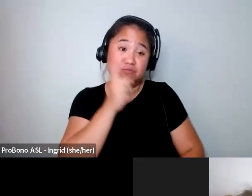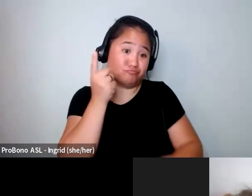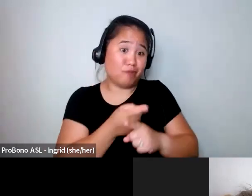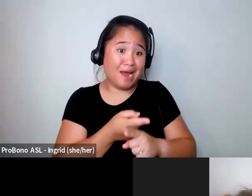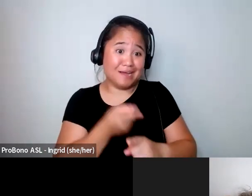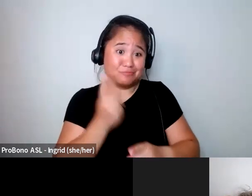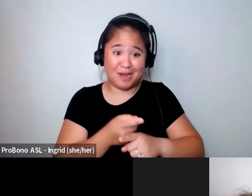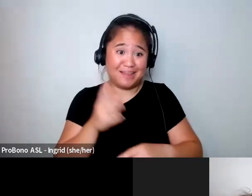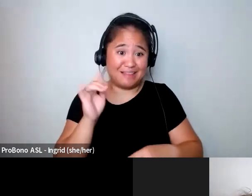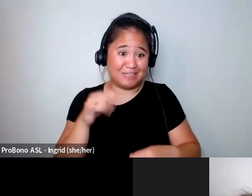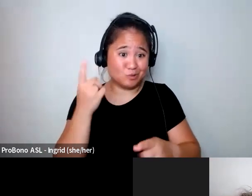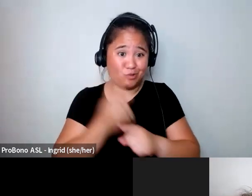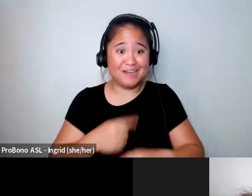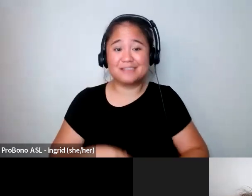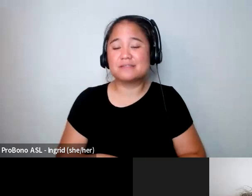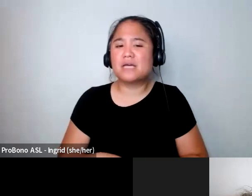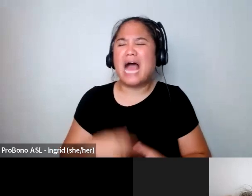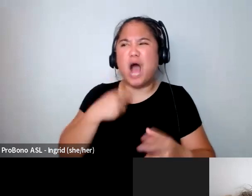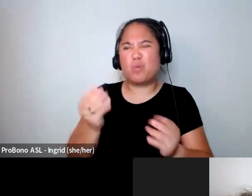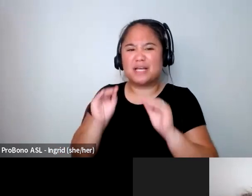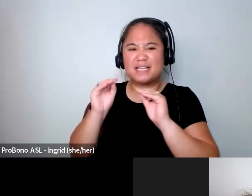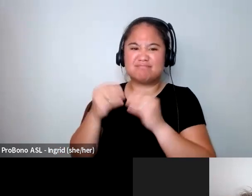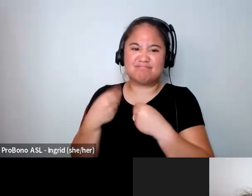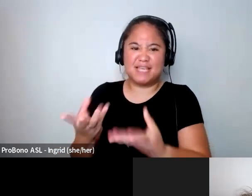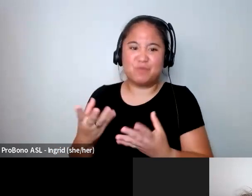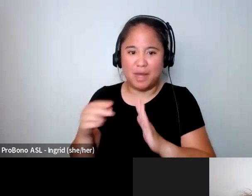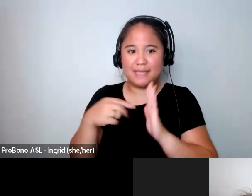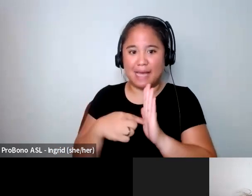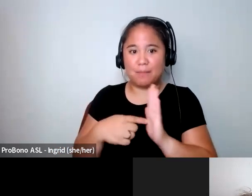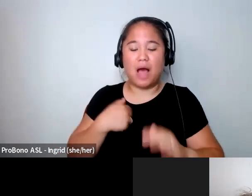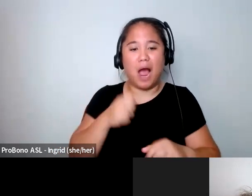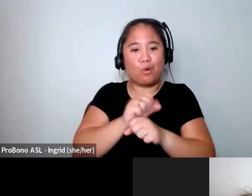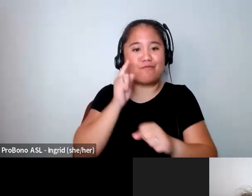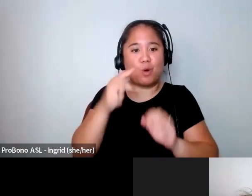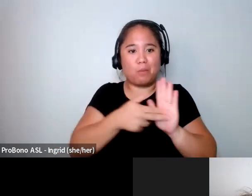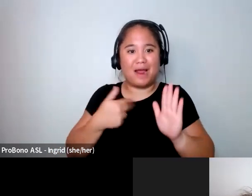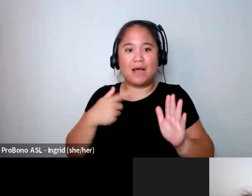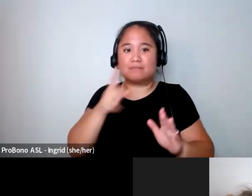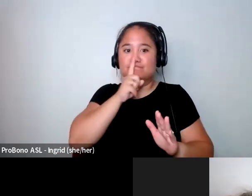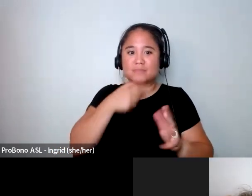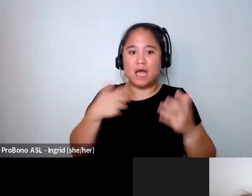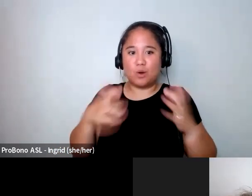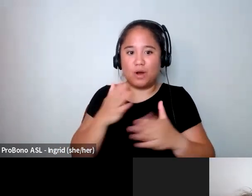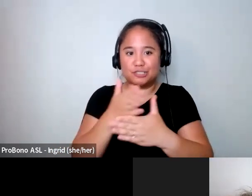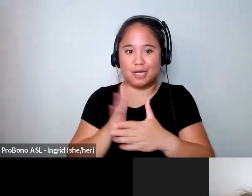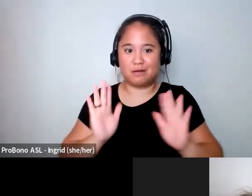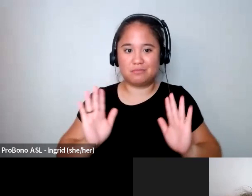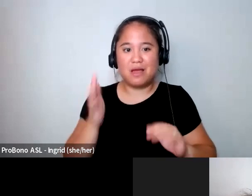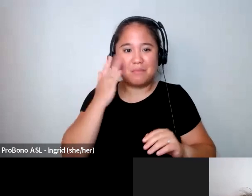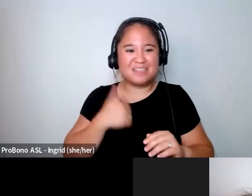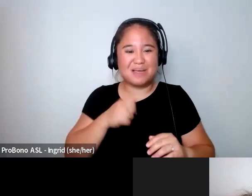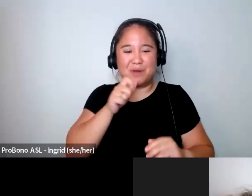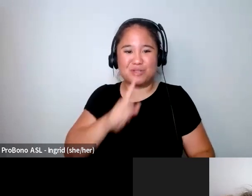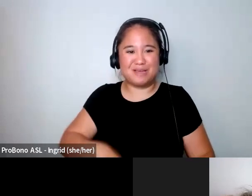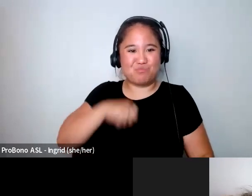made it's like and i'll give you an example um right now i work for a brand which i do not want to say um because i'm not particularly